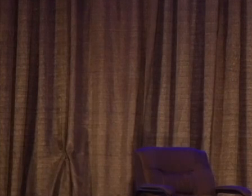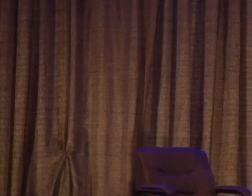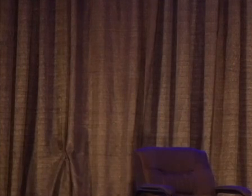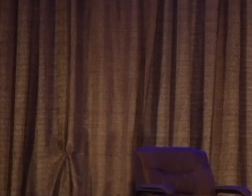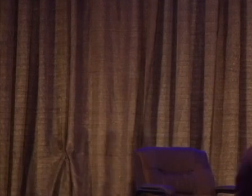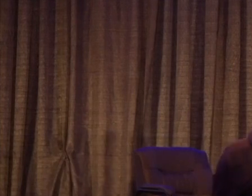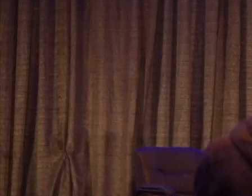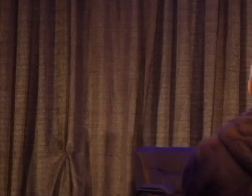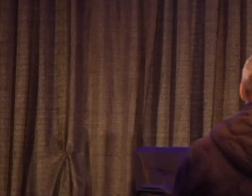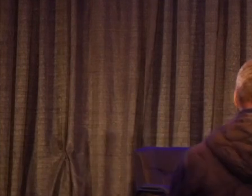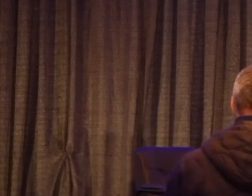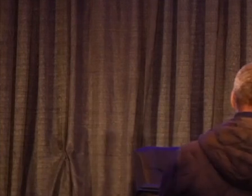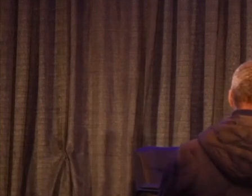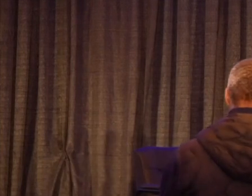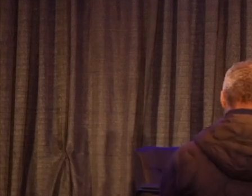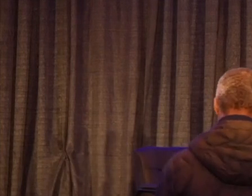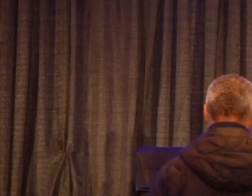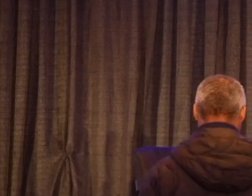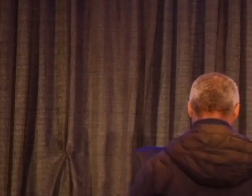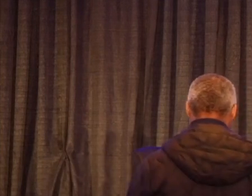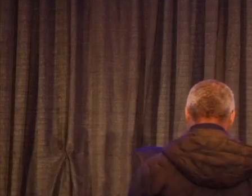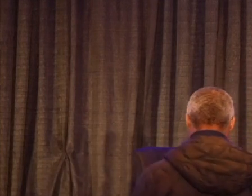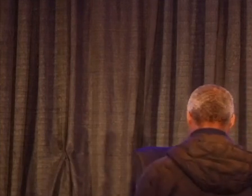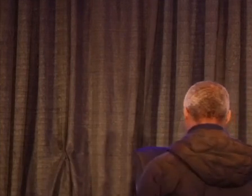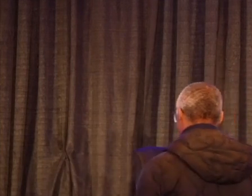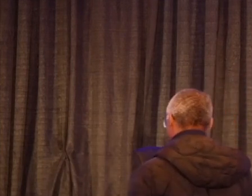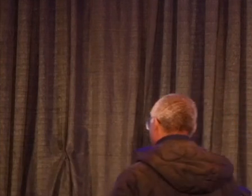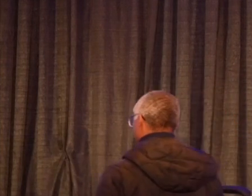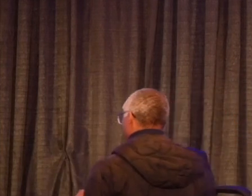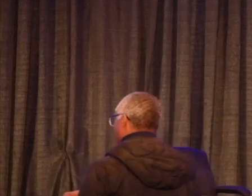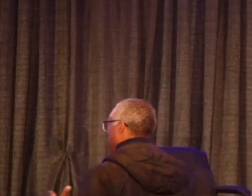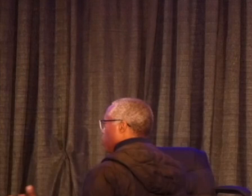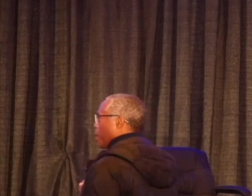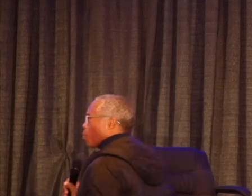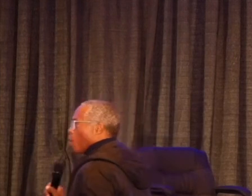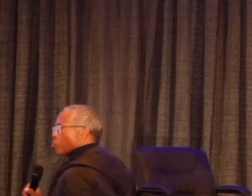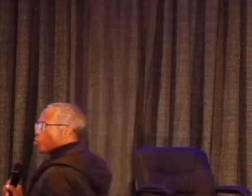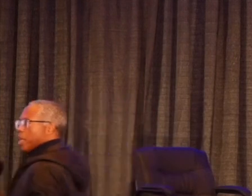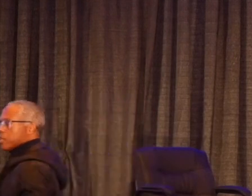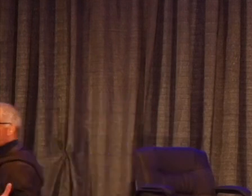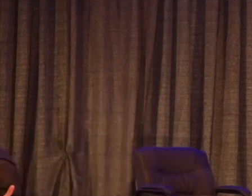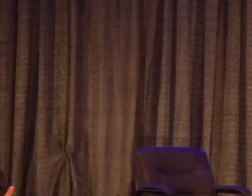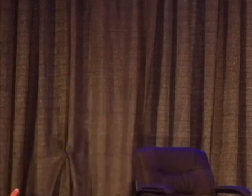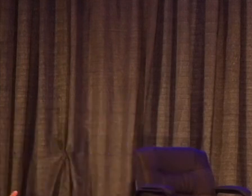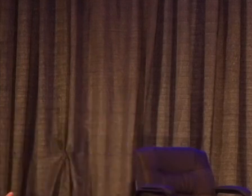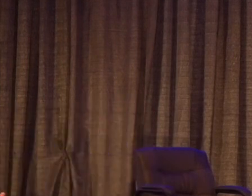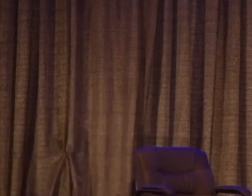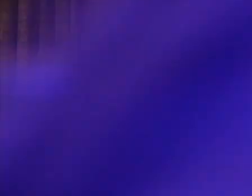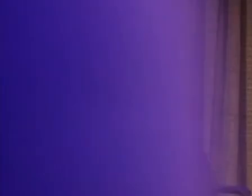Um, I, I think you, you posed a really great question that I'd love to pose to the audience. I mean, who here wants change?